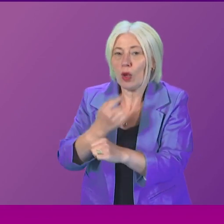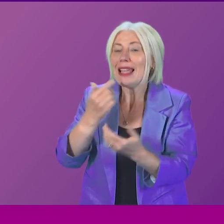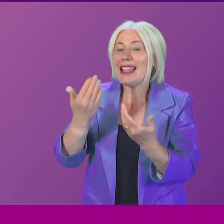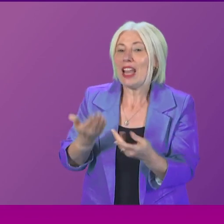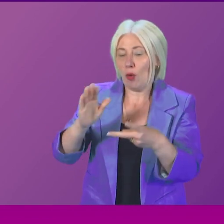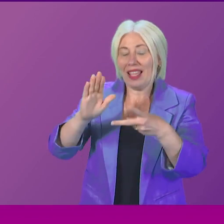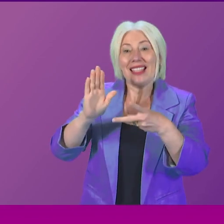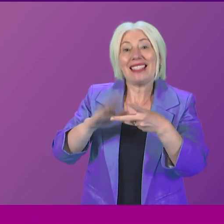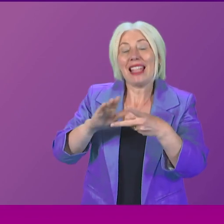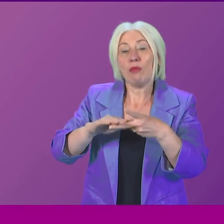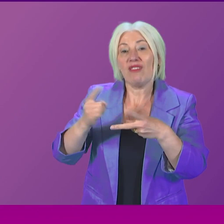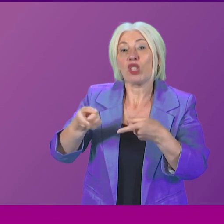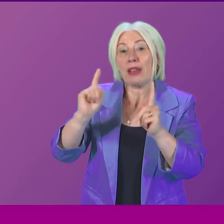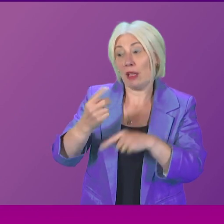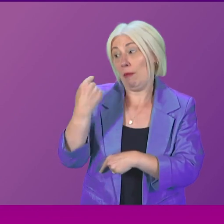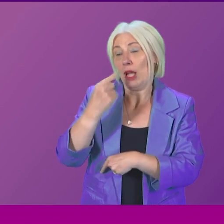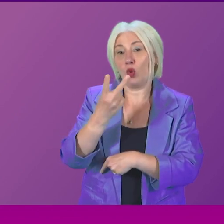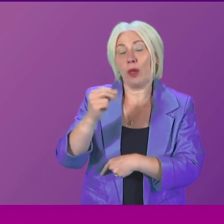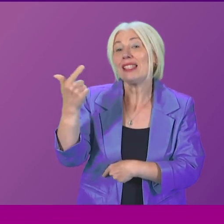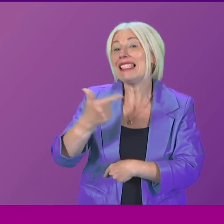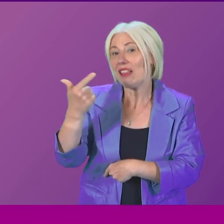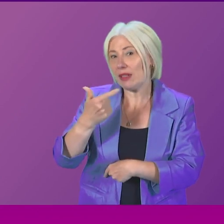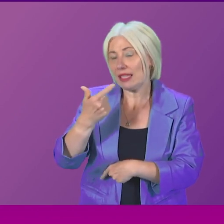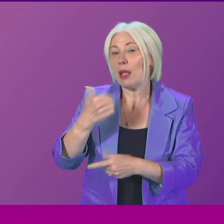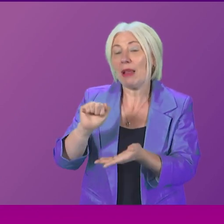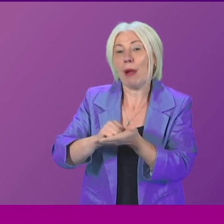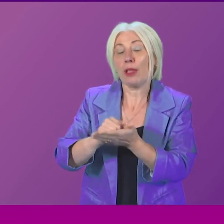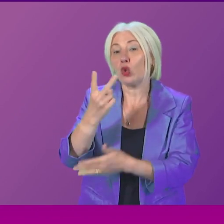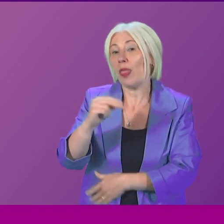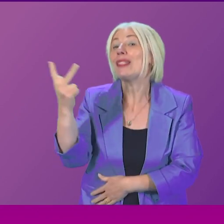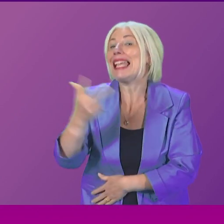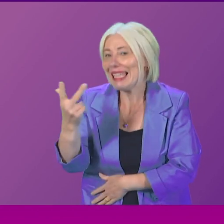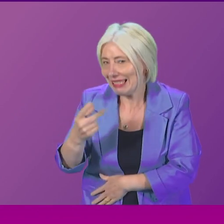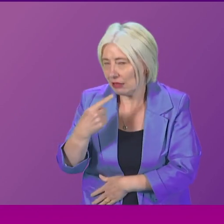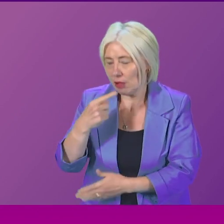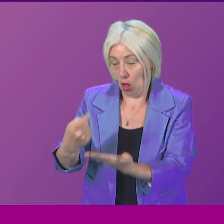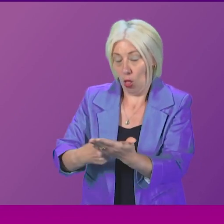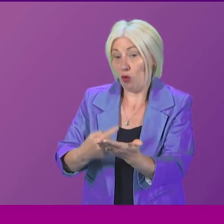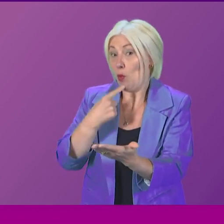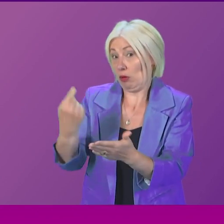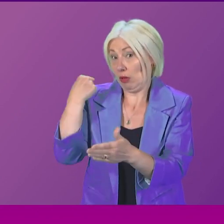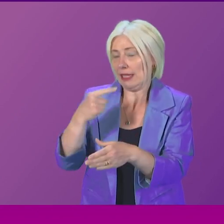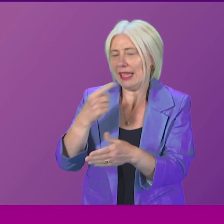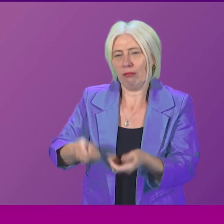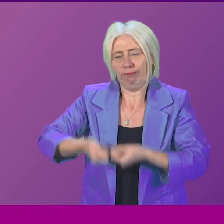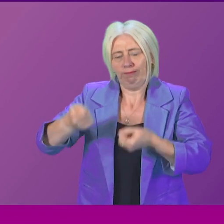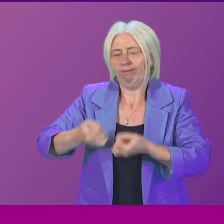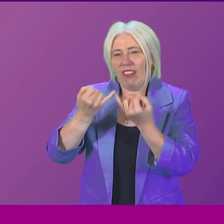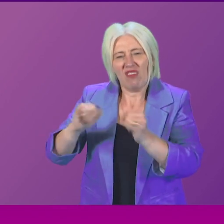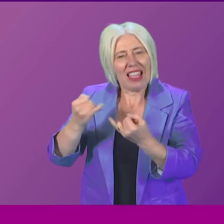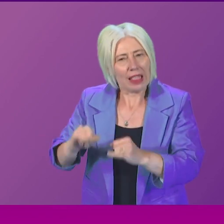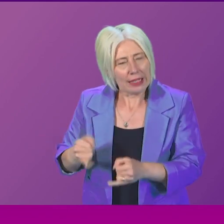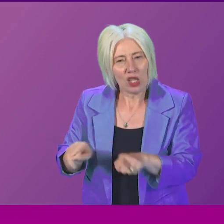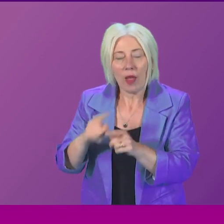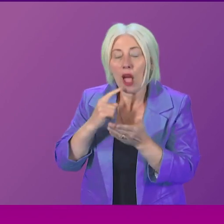Deputy First Minister in 2017 and which was published in 2018. And she says this, The report highlighted a number of failings and made